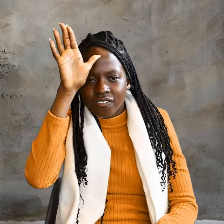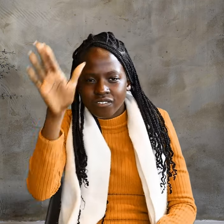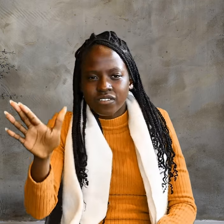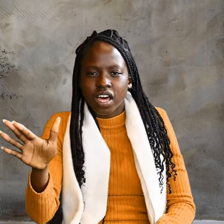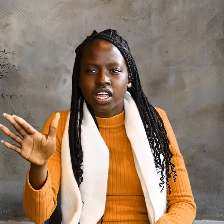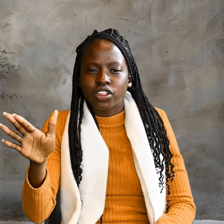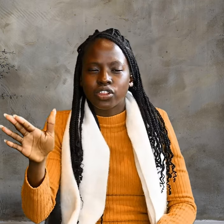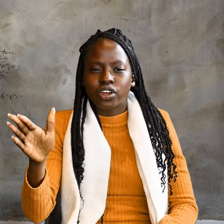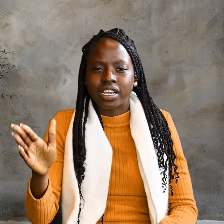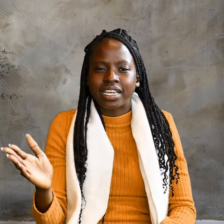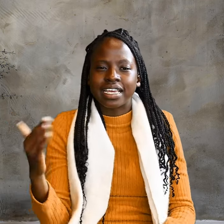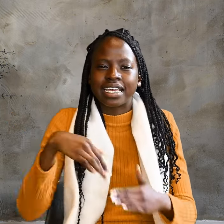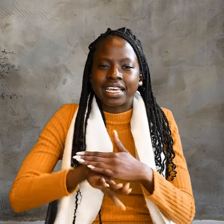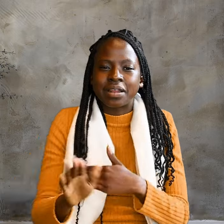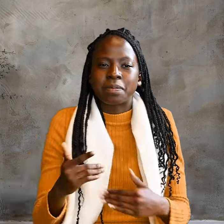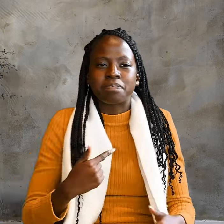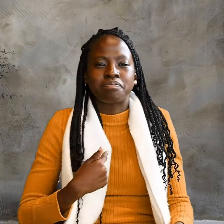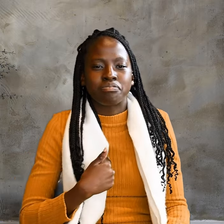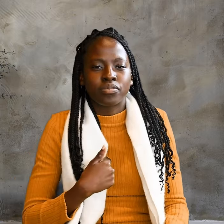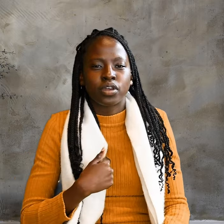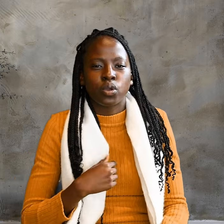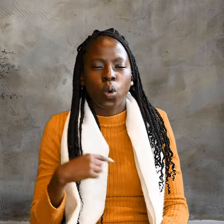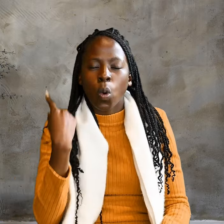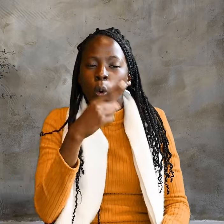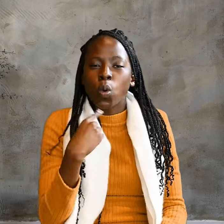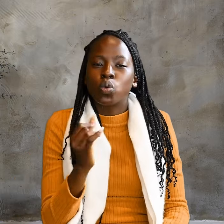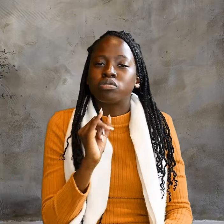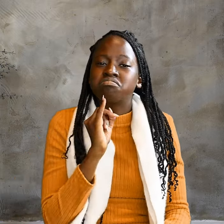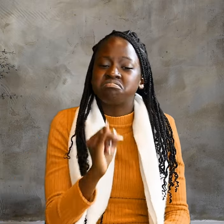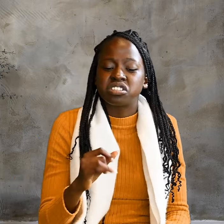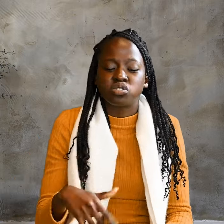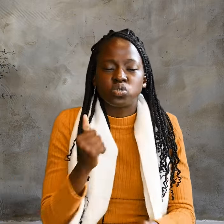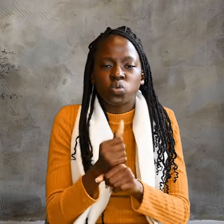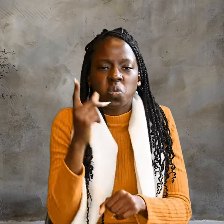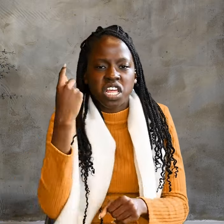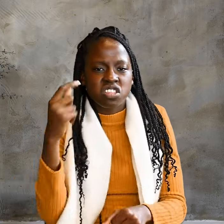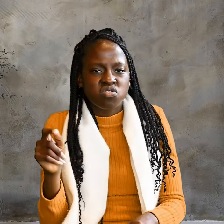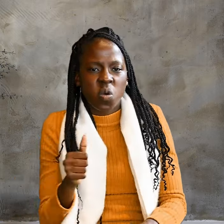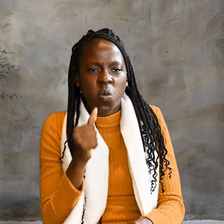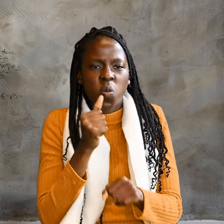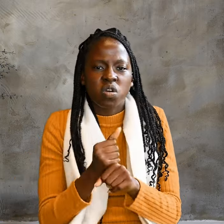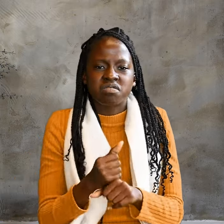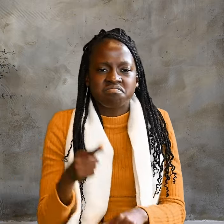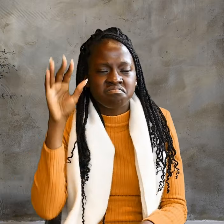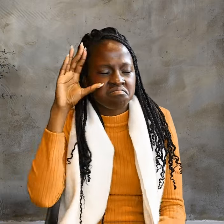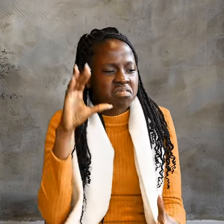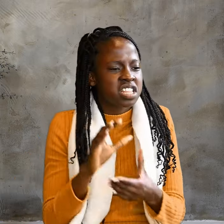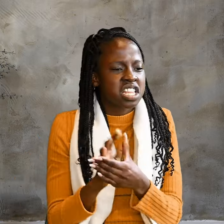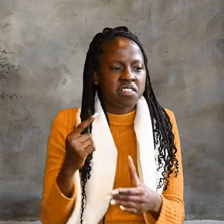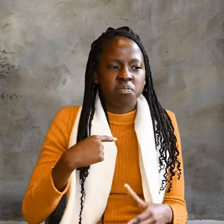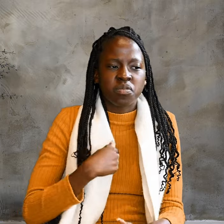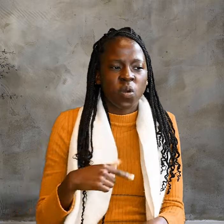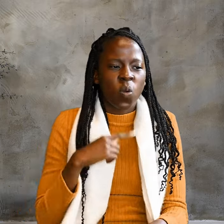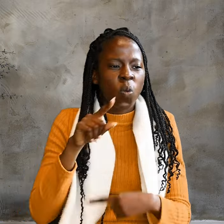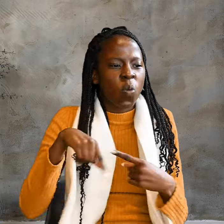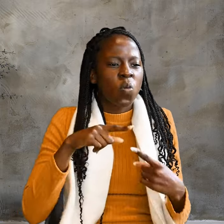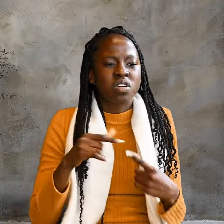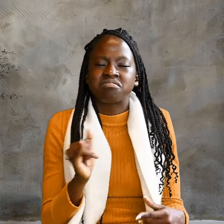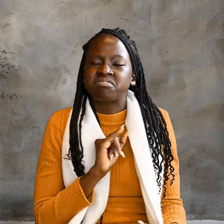living in me who is doing the work. Believe me when I say that I am in